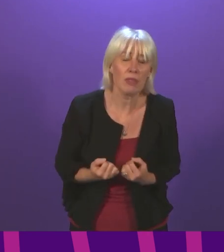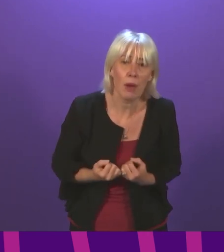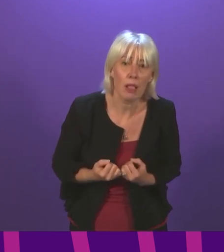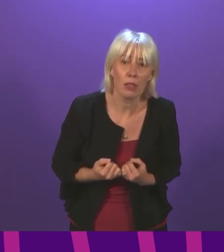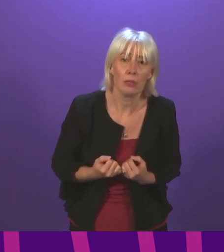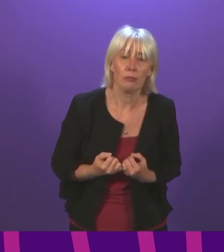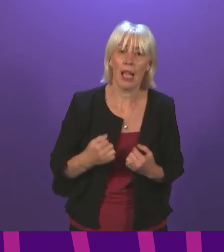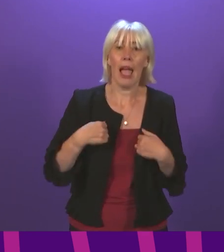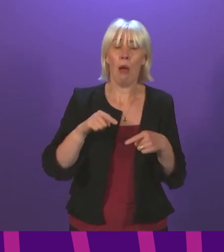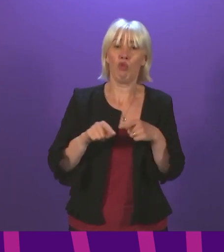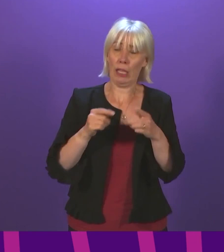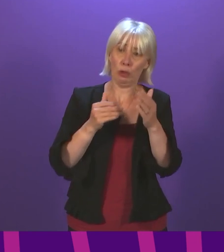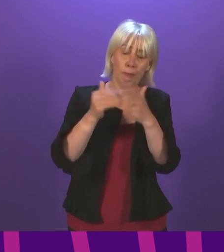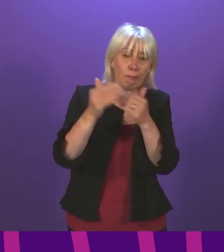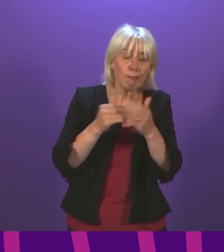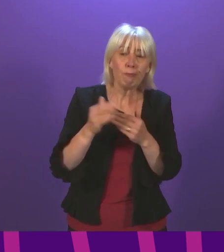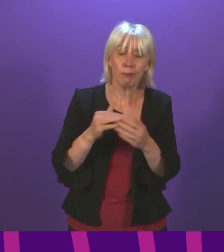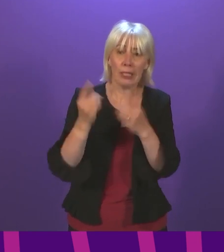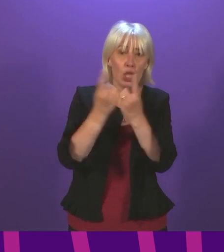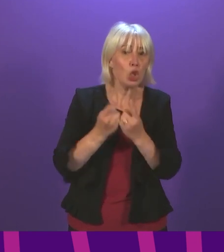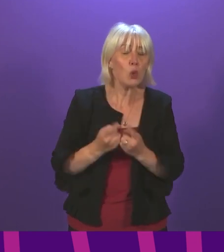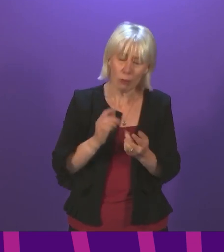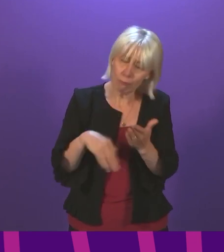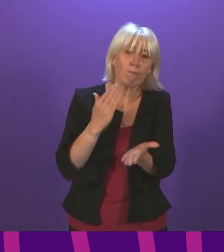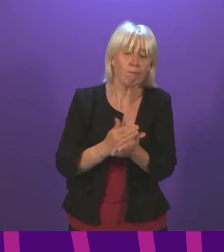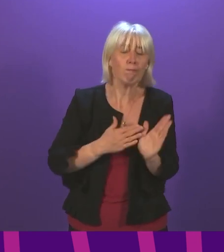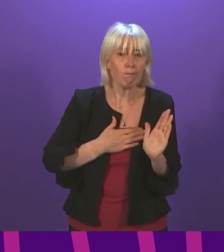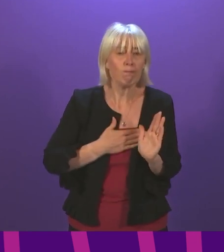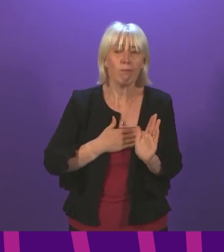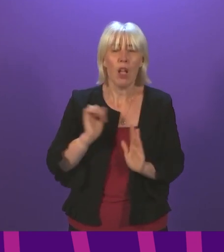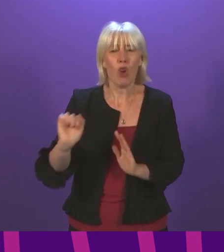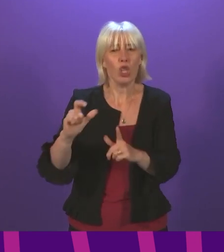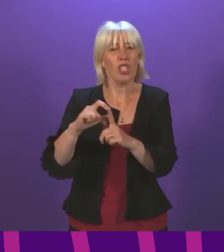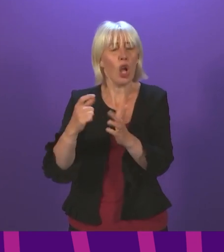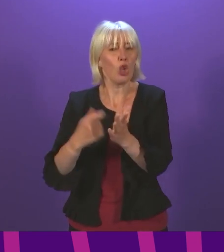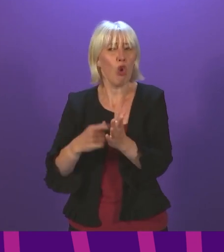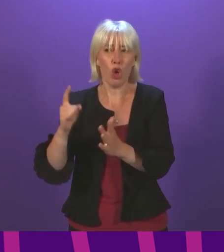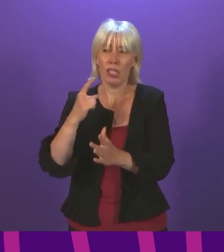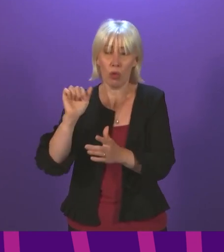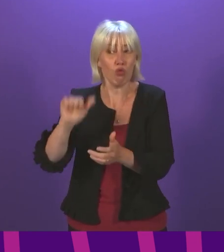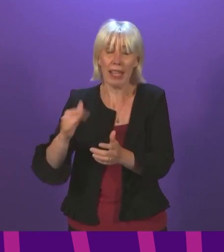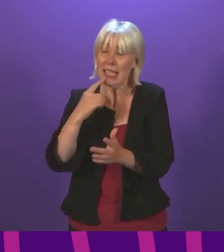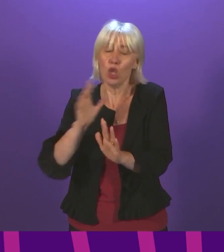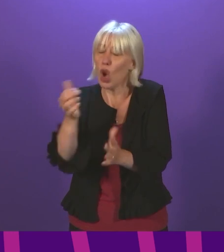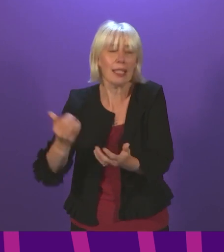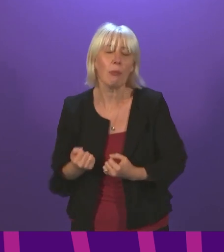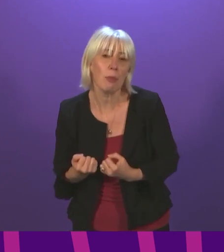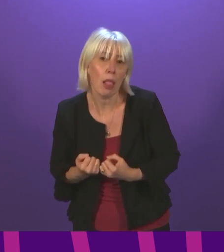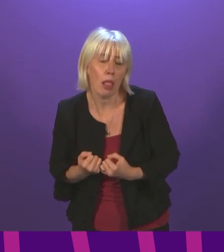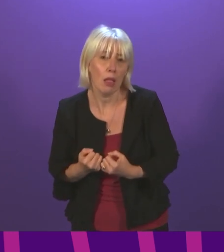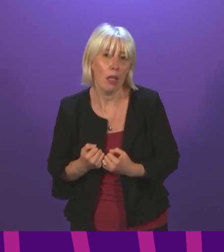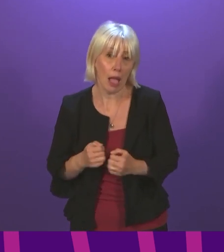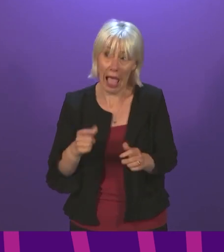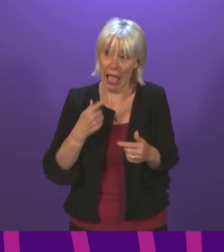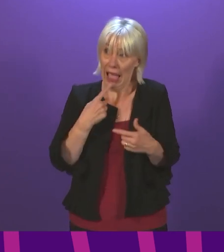I am trying to address these issues genuinely, because I don't think the cases that Douglas Ross has cited are acceptable, and nothing I have said today suggests